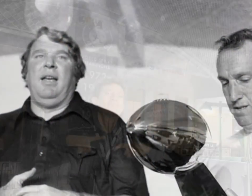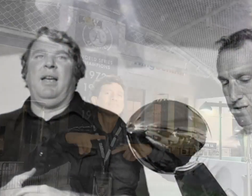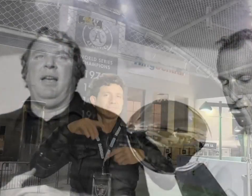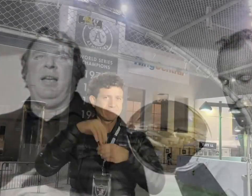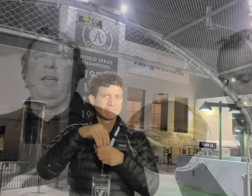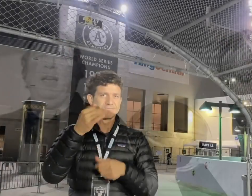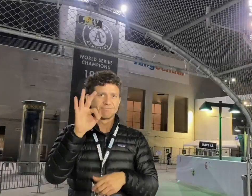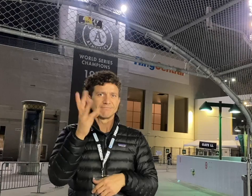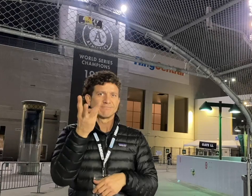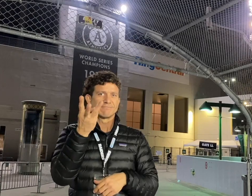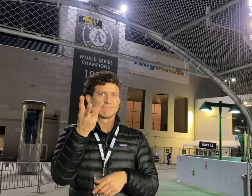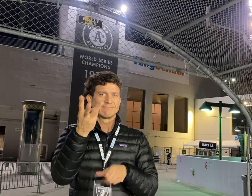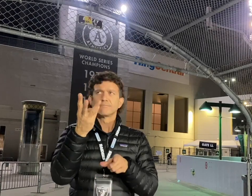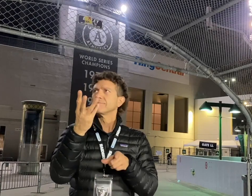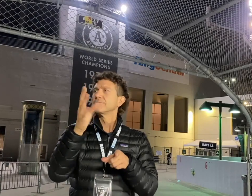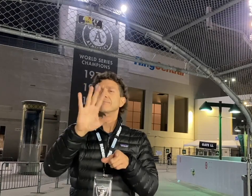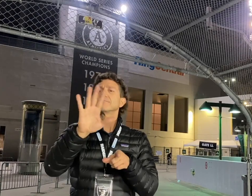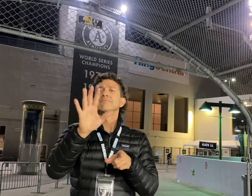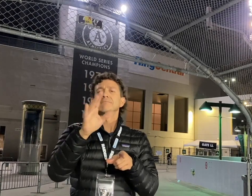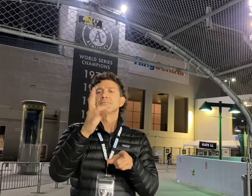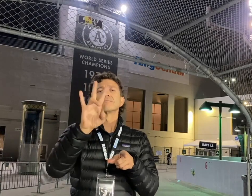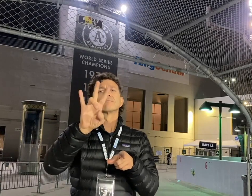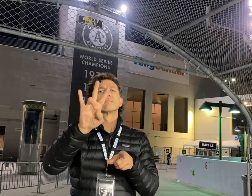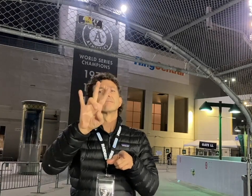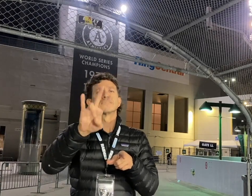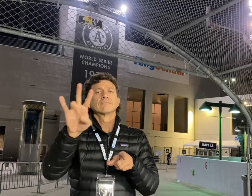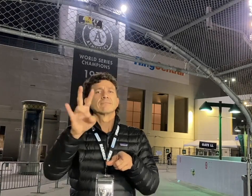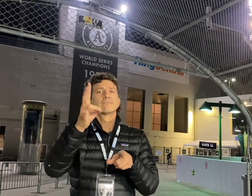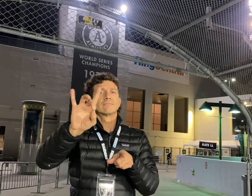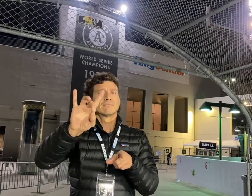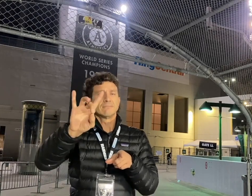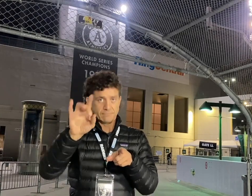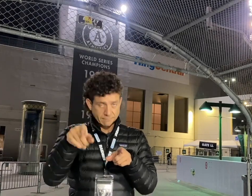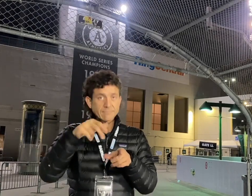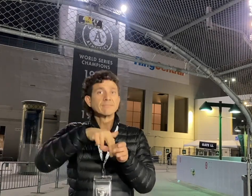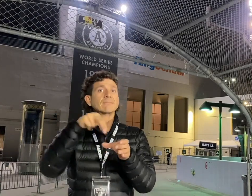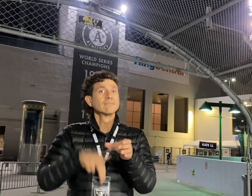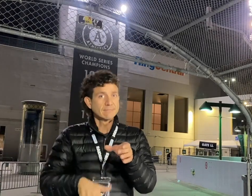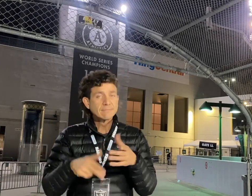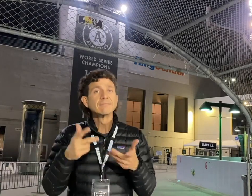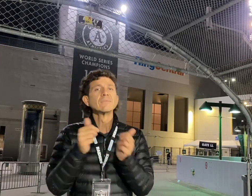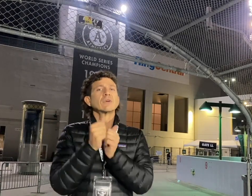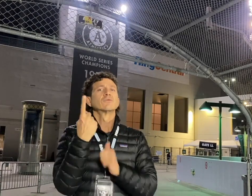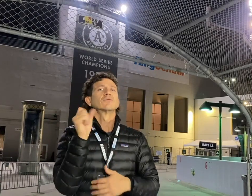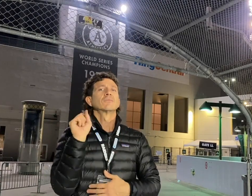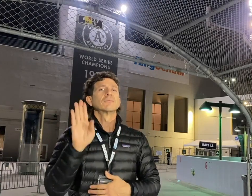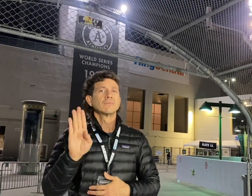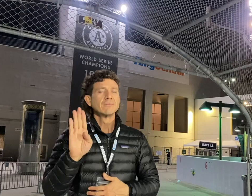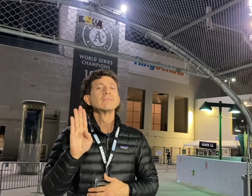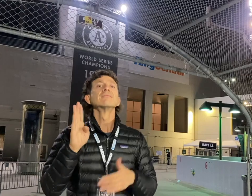In 1960, no, in 1977, 78, he retired with one Super Bowl victory.